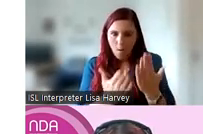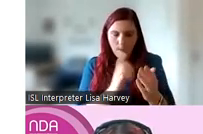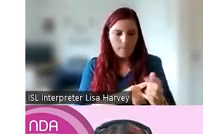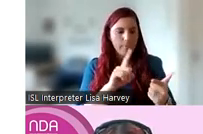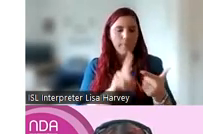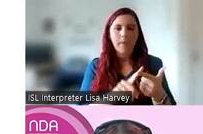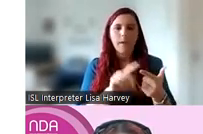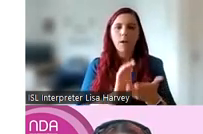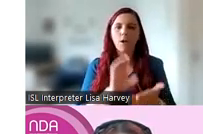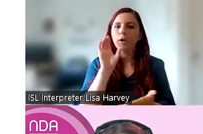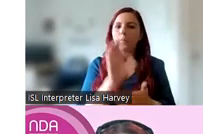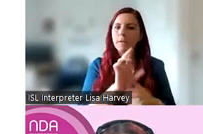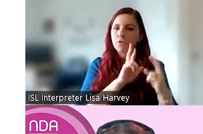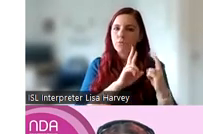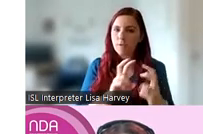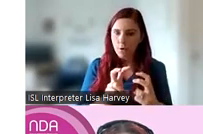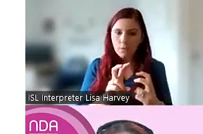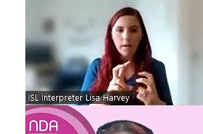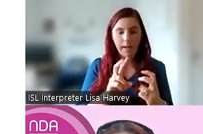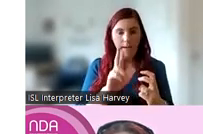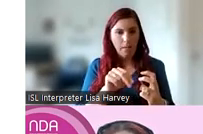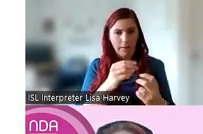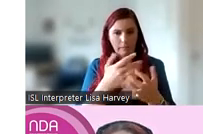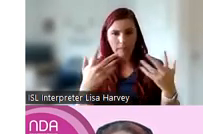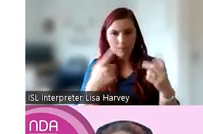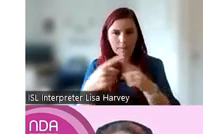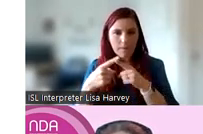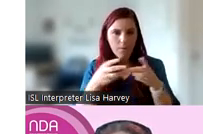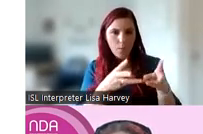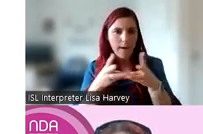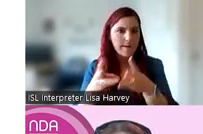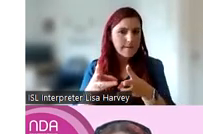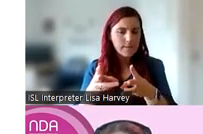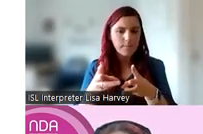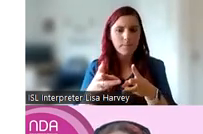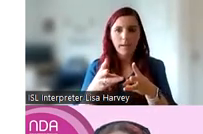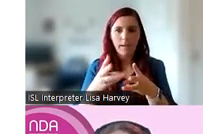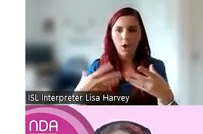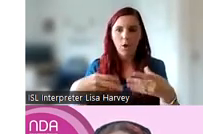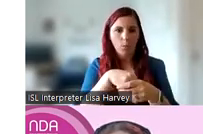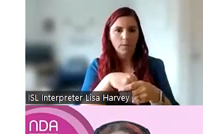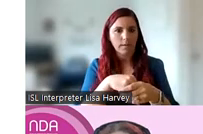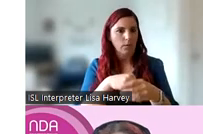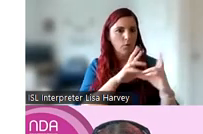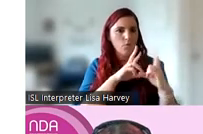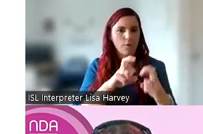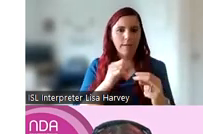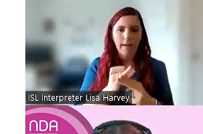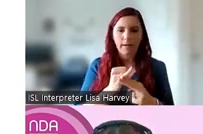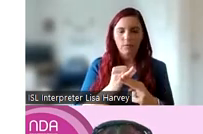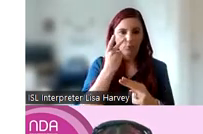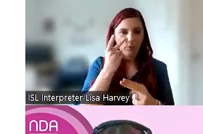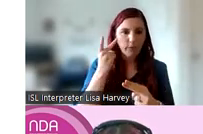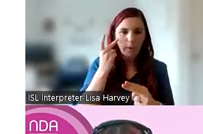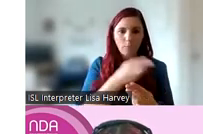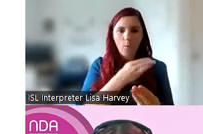Involvement and commissioning research can be done in a variety of ways, such as including co-researchers in reviewing research proposals.